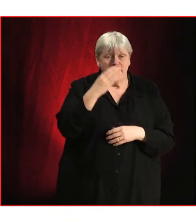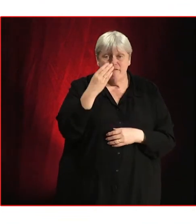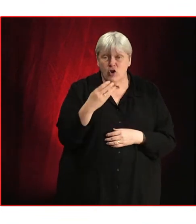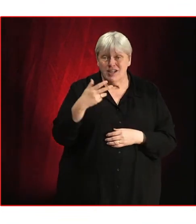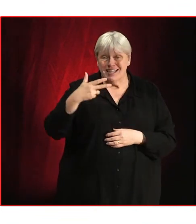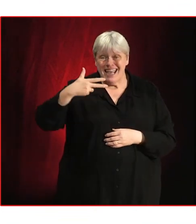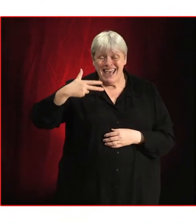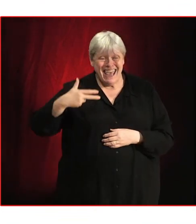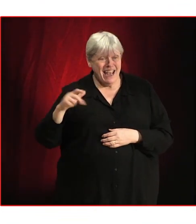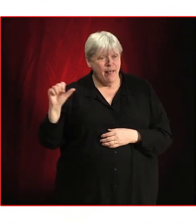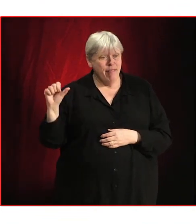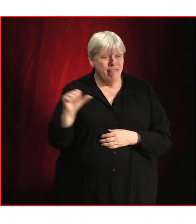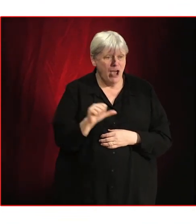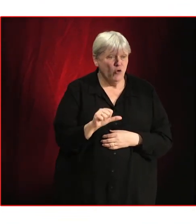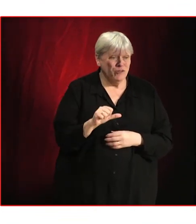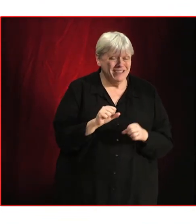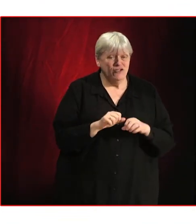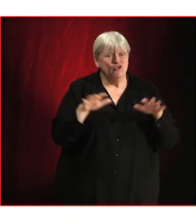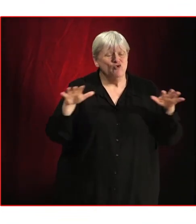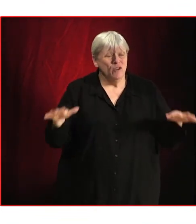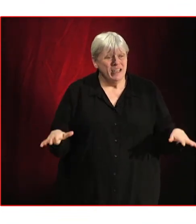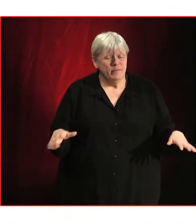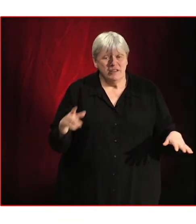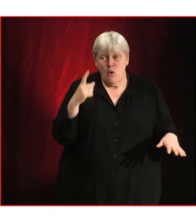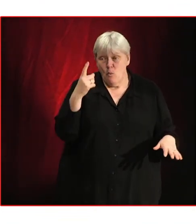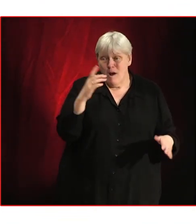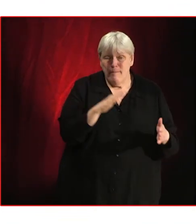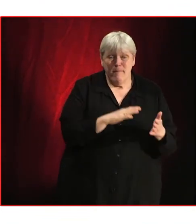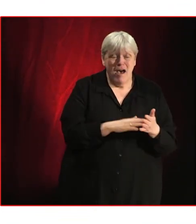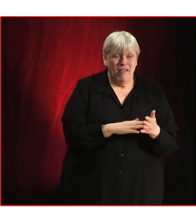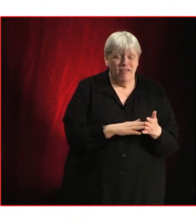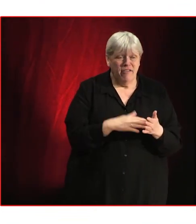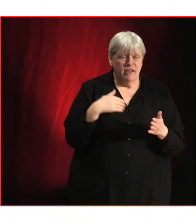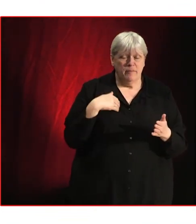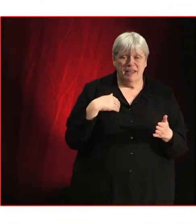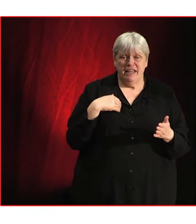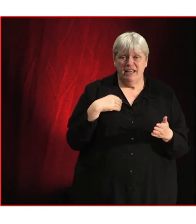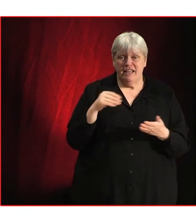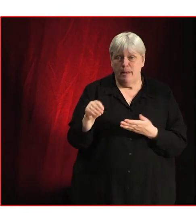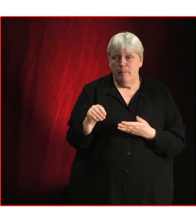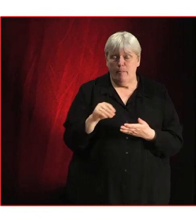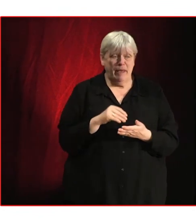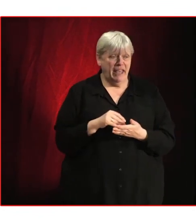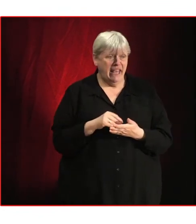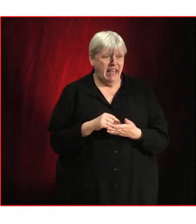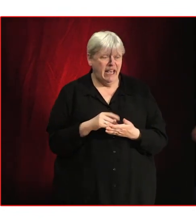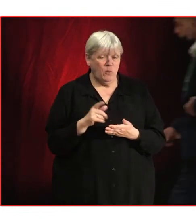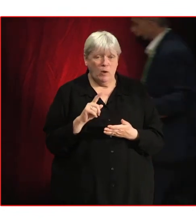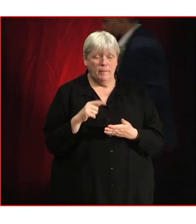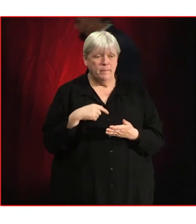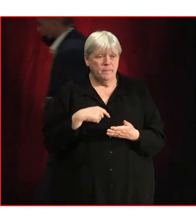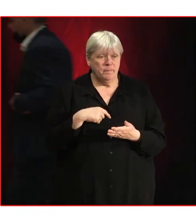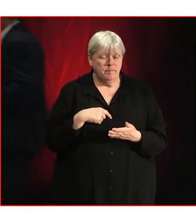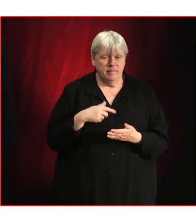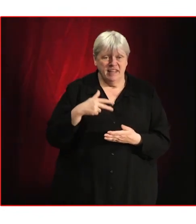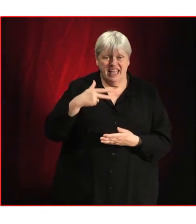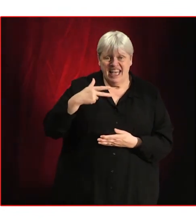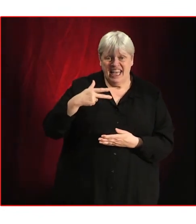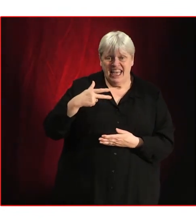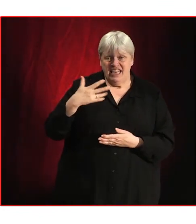streams on Spotify alone in one calendar month, yet I was remunerated a pitfall £85.